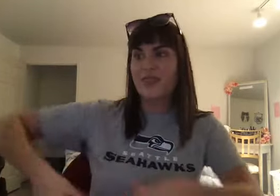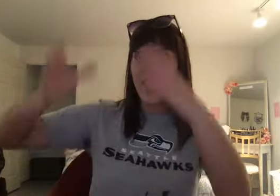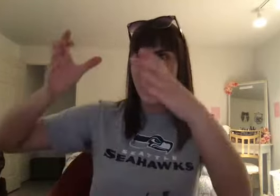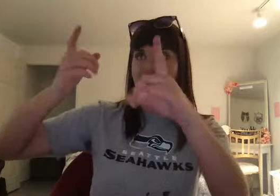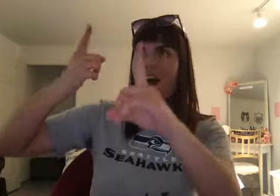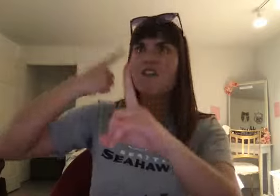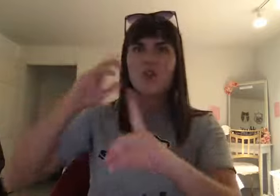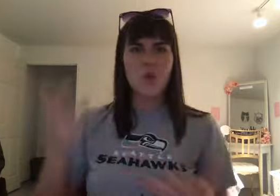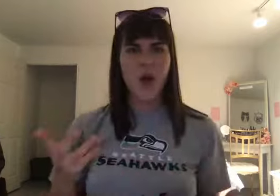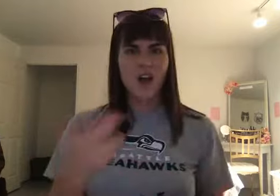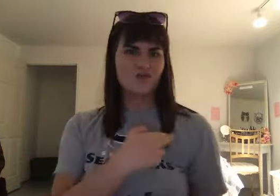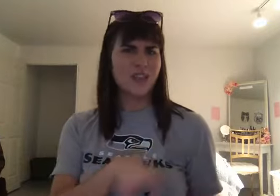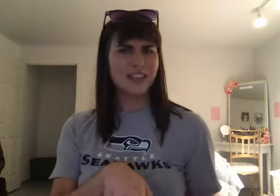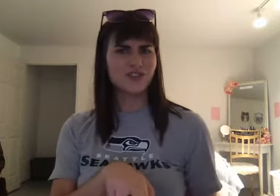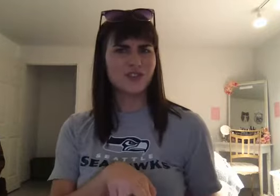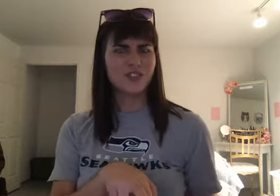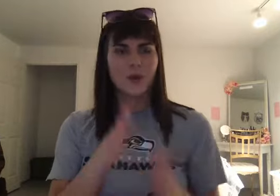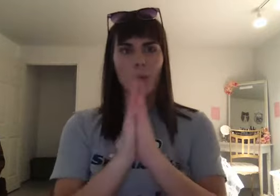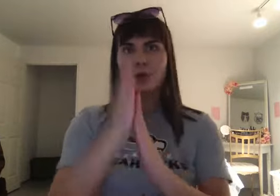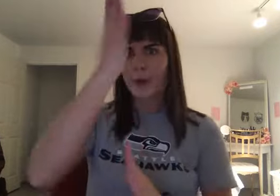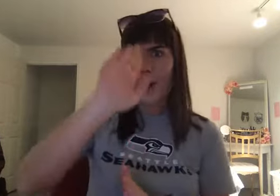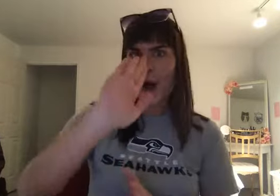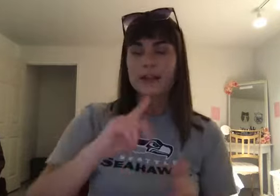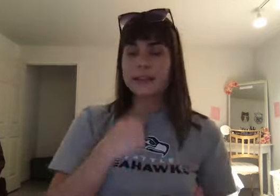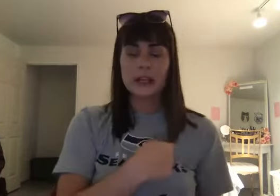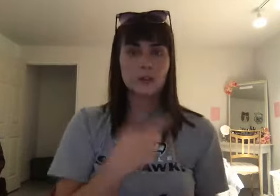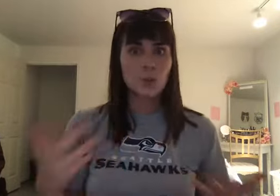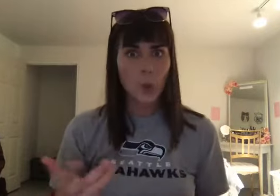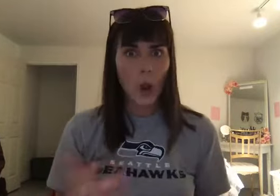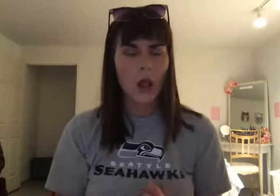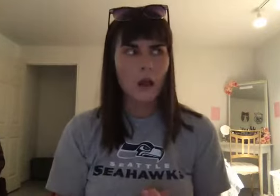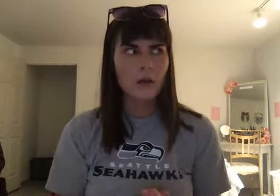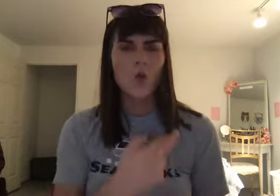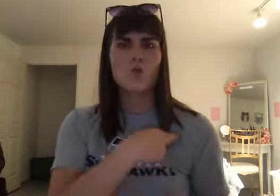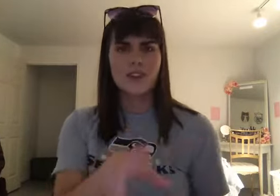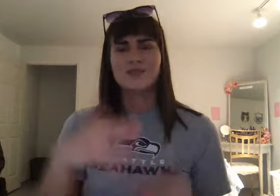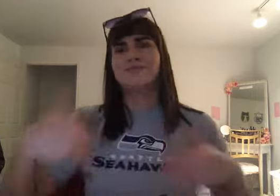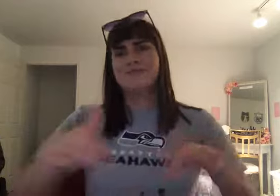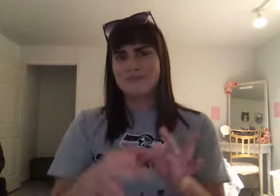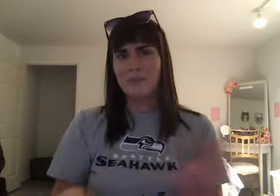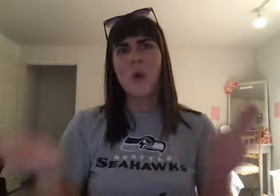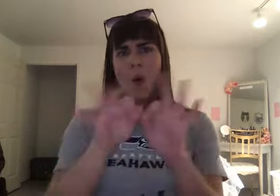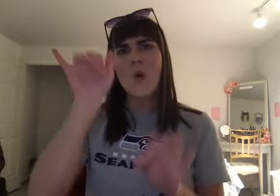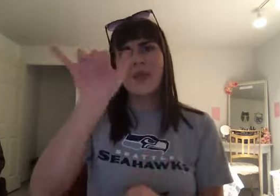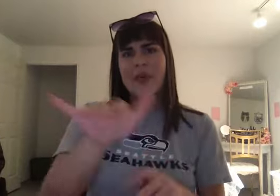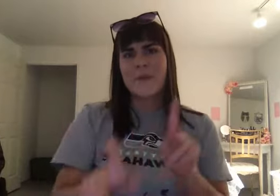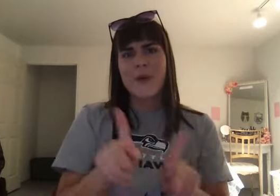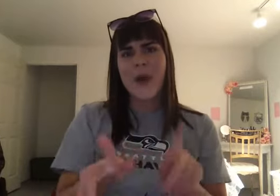Where gods would be worshipped. Now what does that tell us. That tells us. That religion. Is important. these civilizations. Now